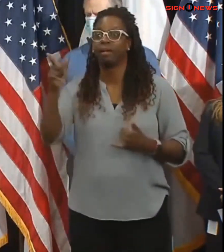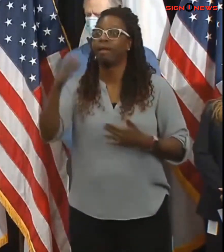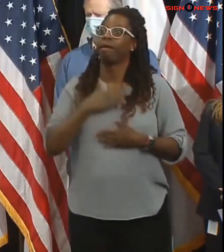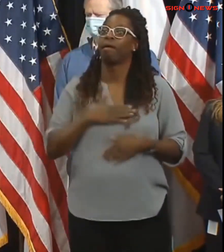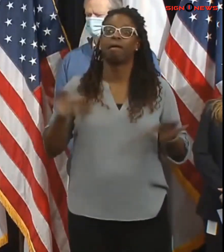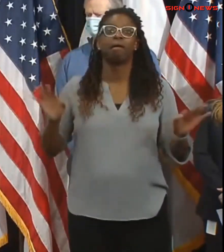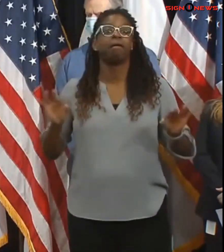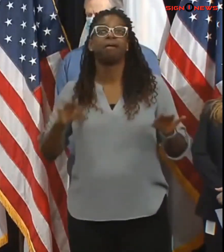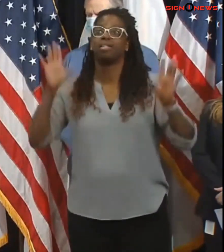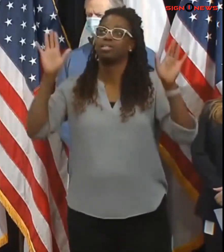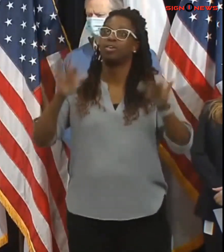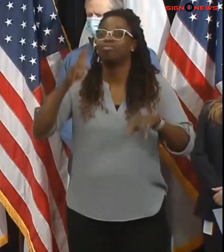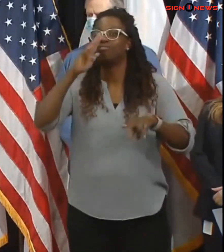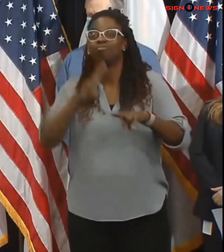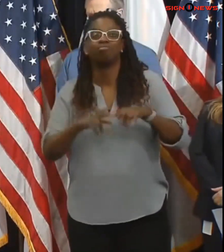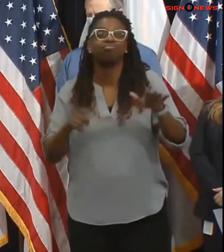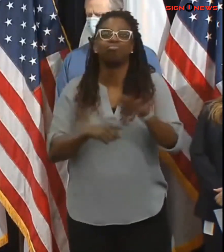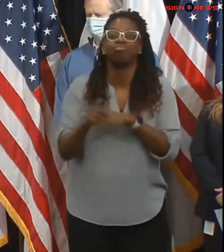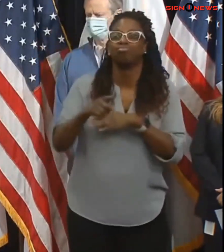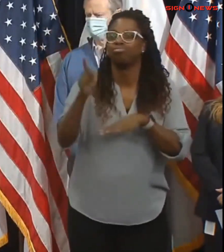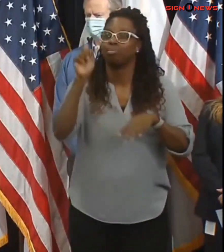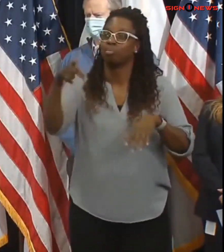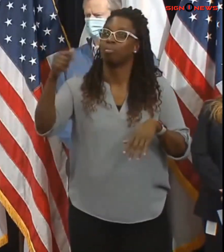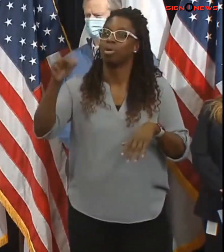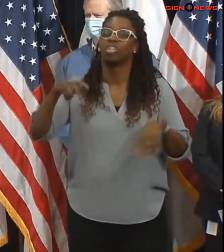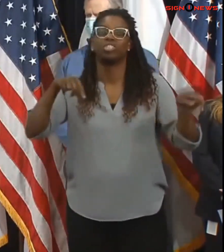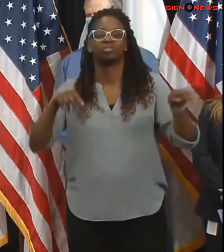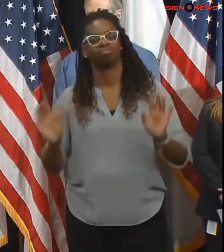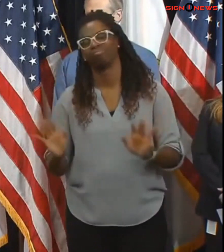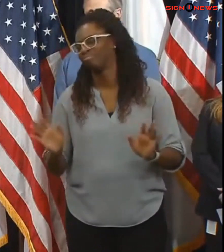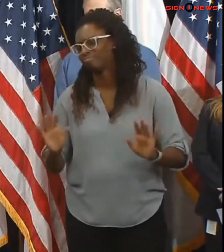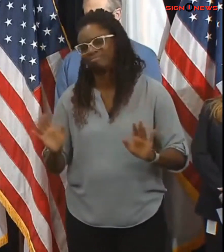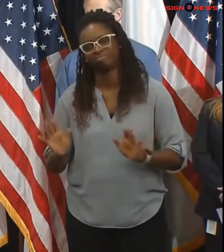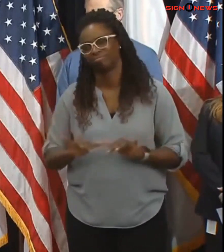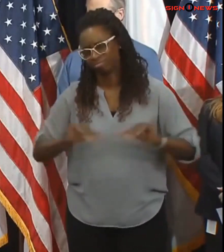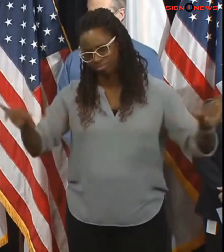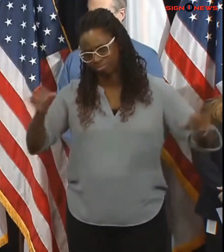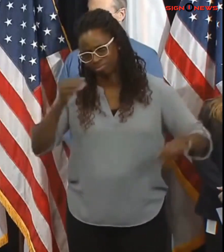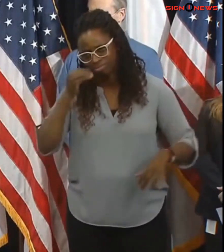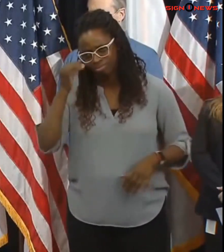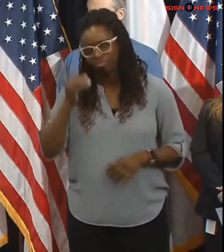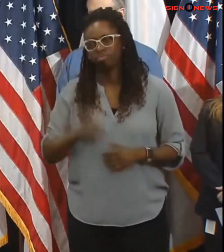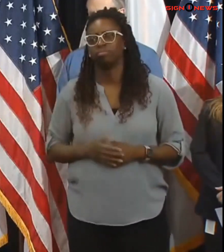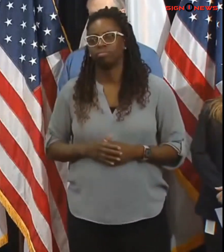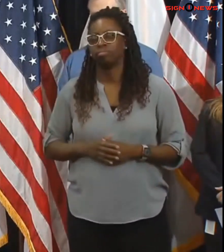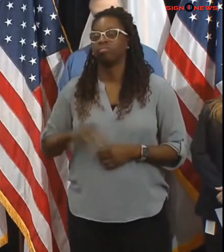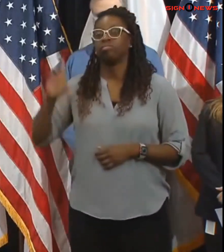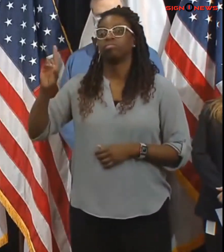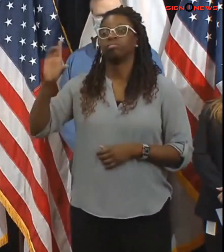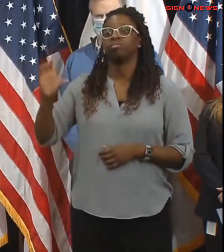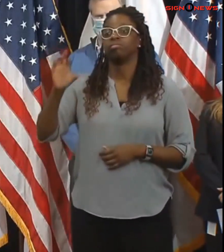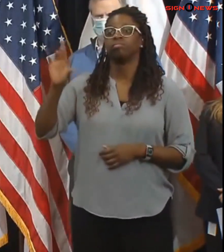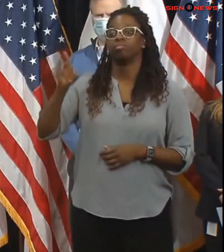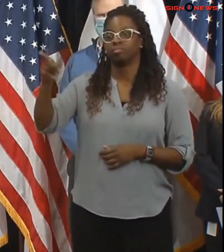park dcr is also mirroring the parking bans issued by its municipal partners throughout the entire parkway system